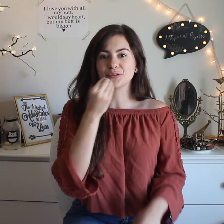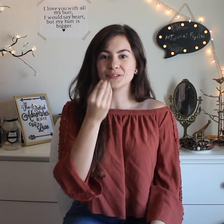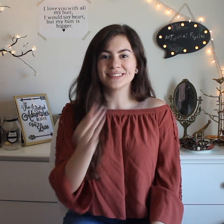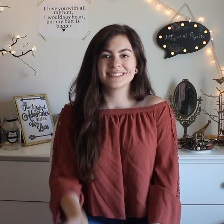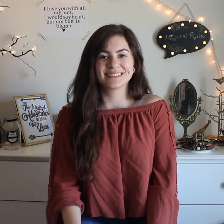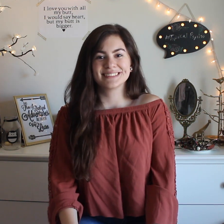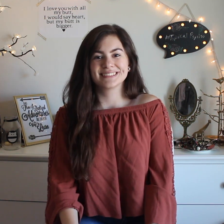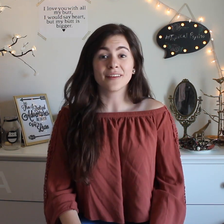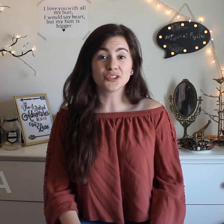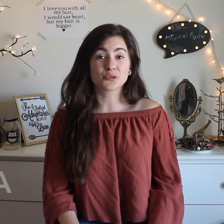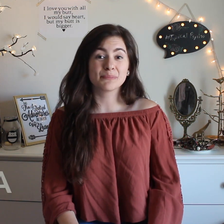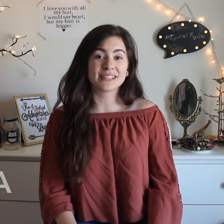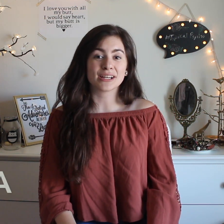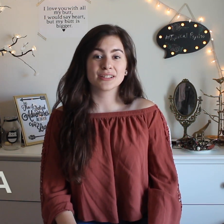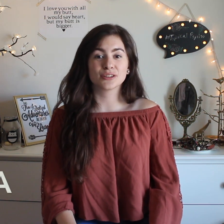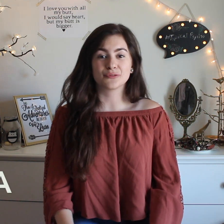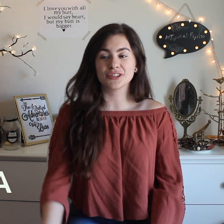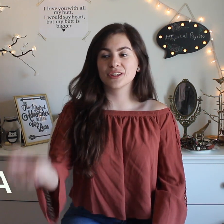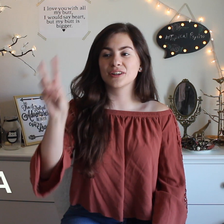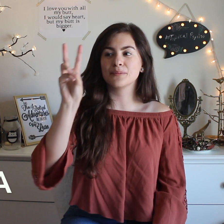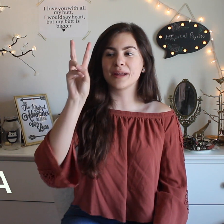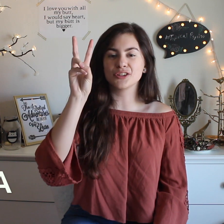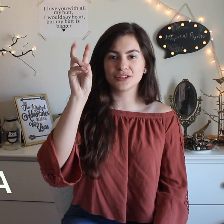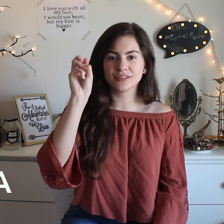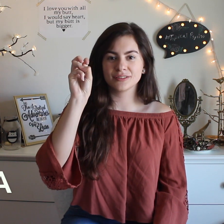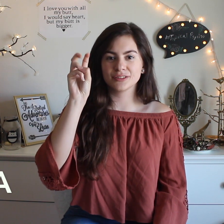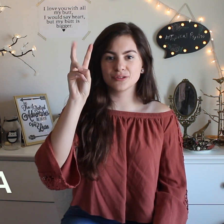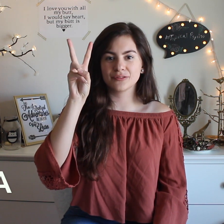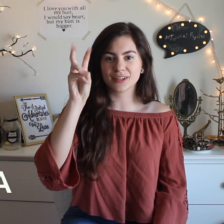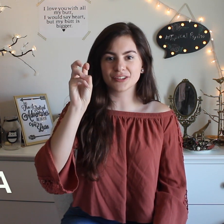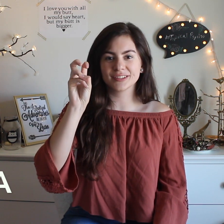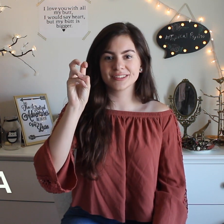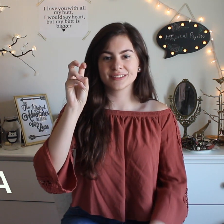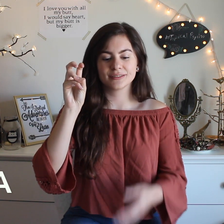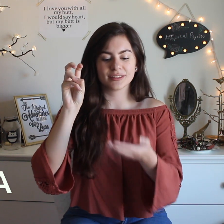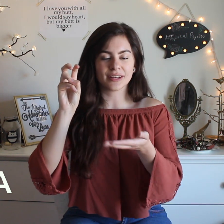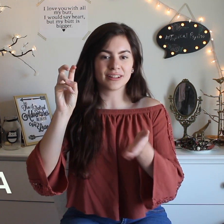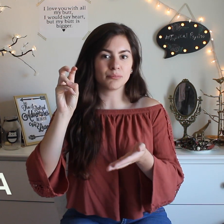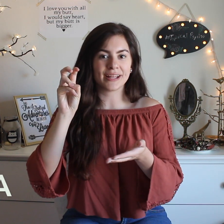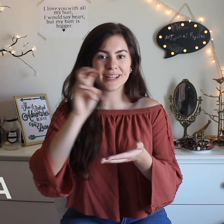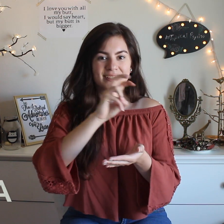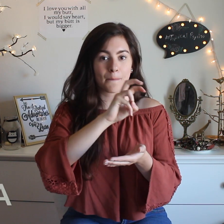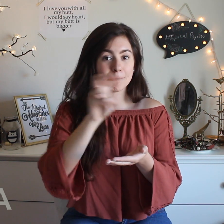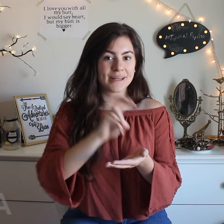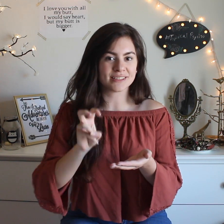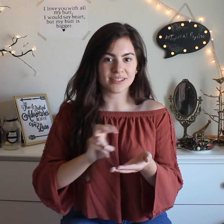food first word pizza so first you know bend your two fingers have a complete pizza